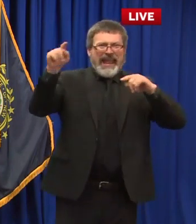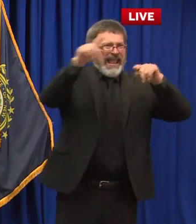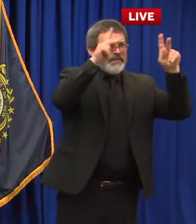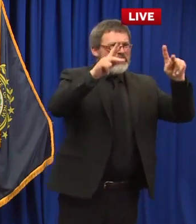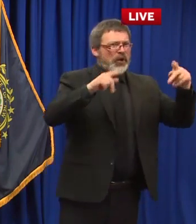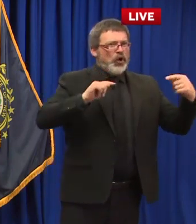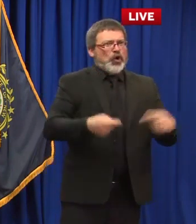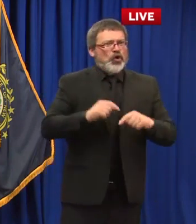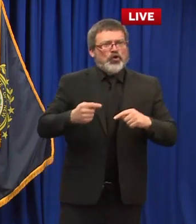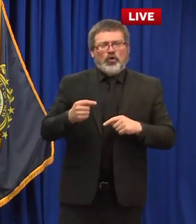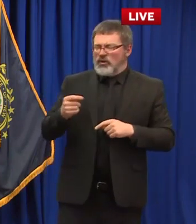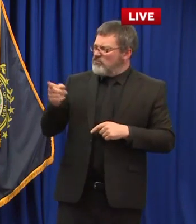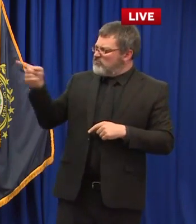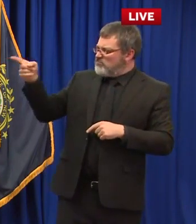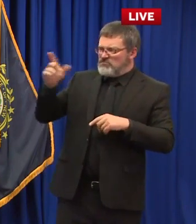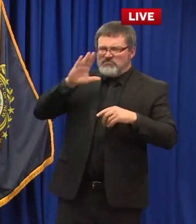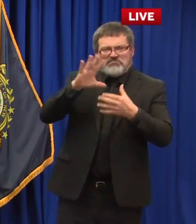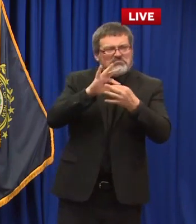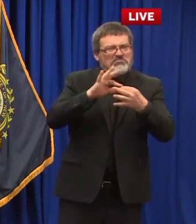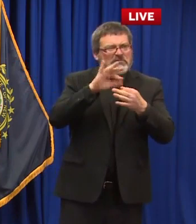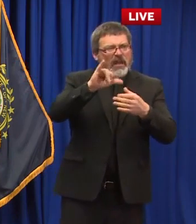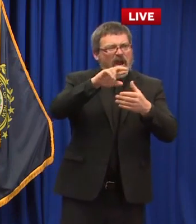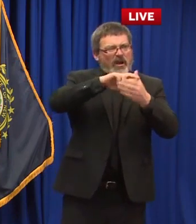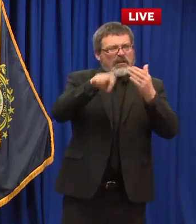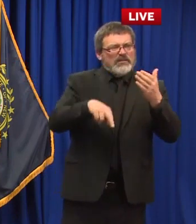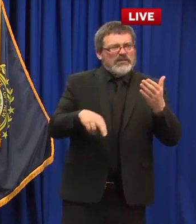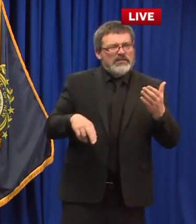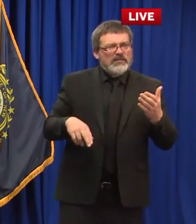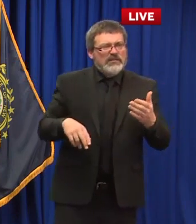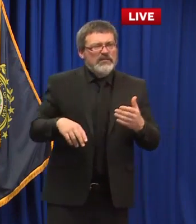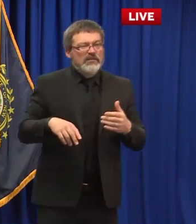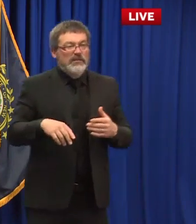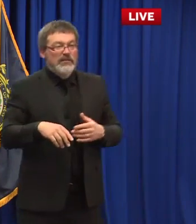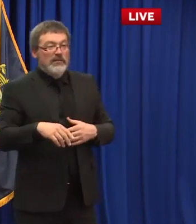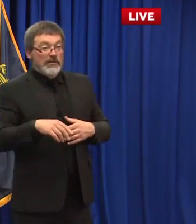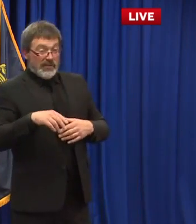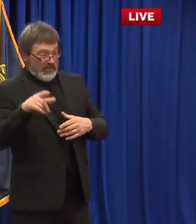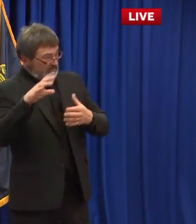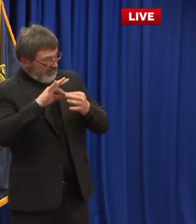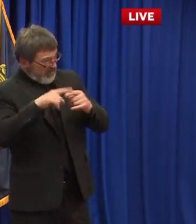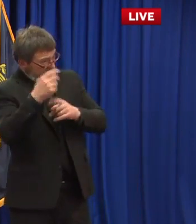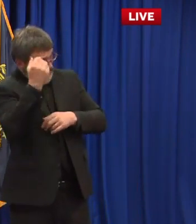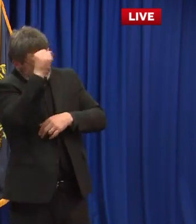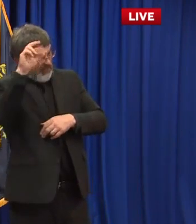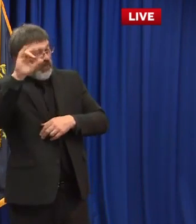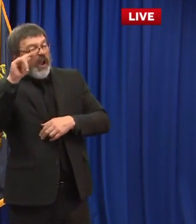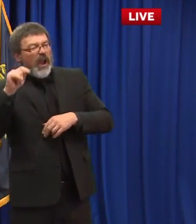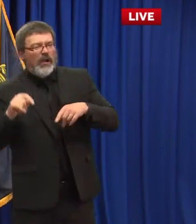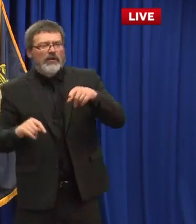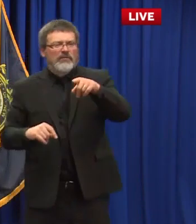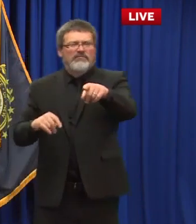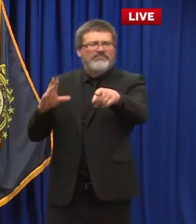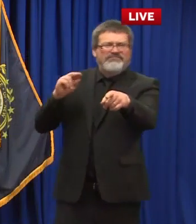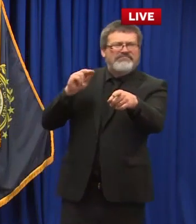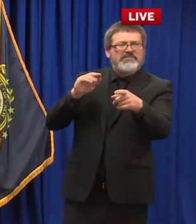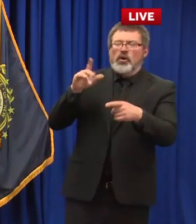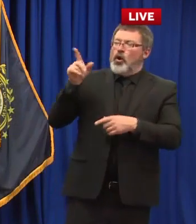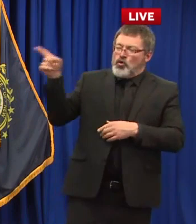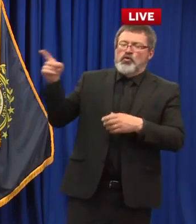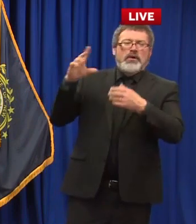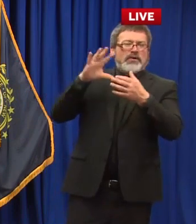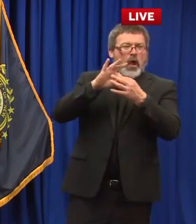or the consequences a statement in terms of the riots and the bonds we've been talking about that all week well don't okay let's be very clear